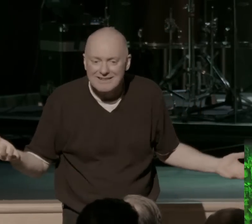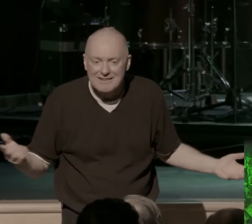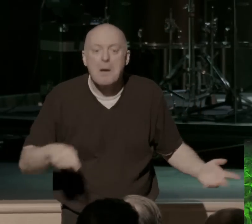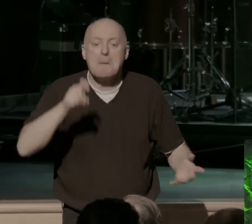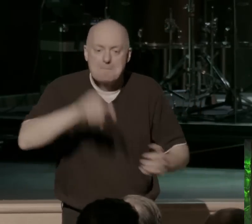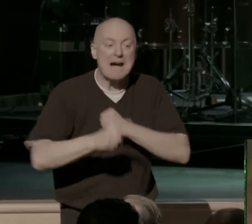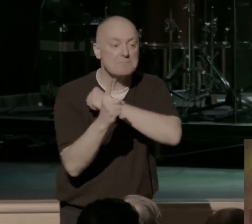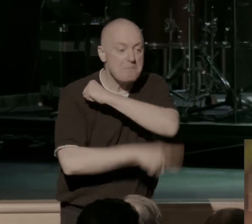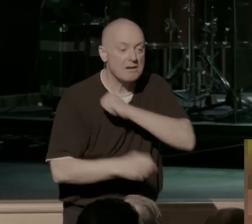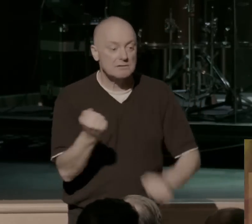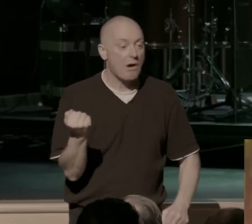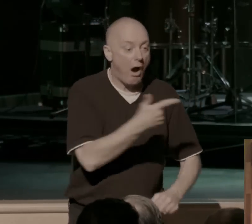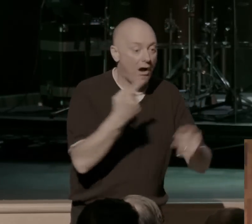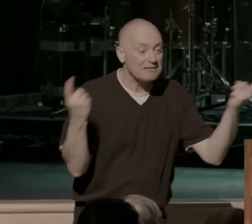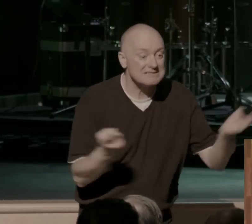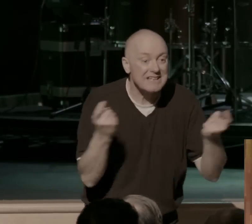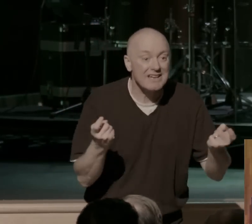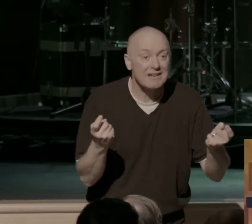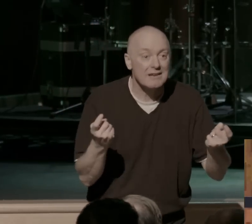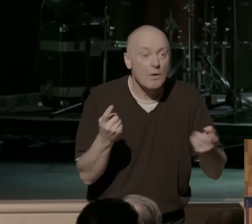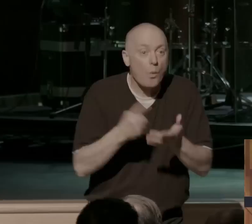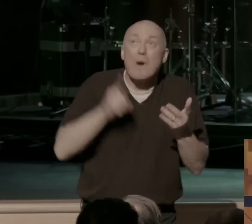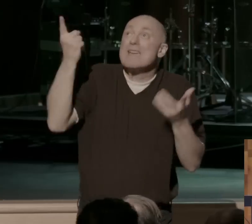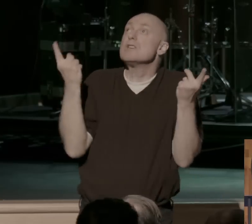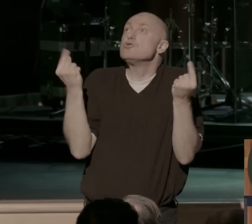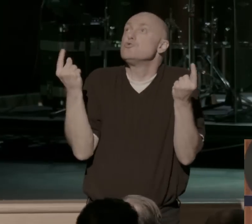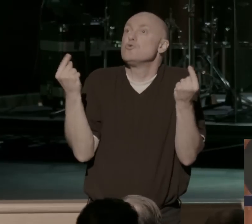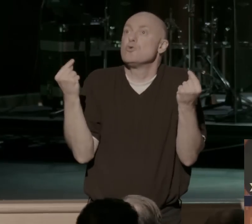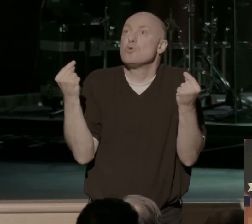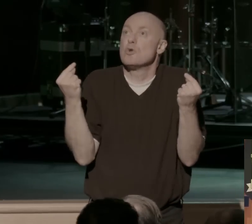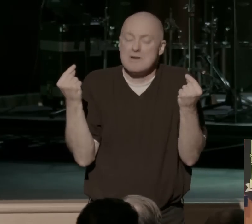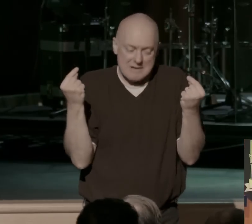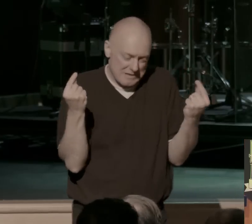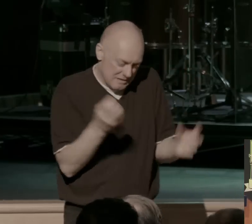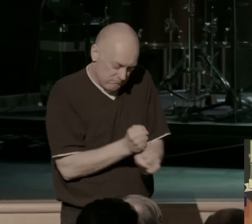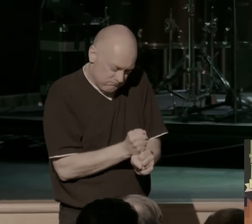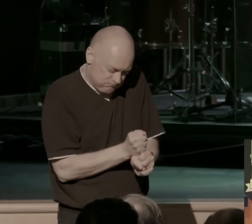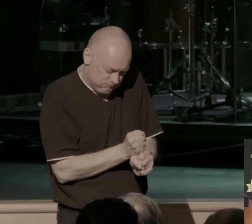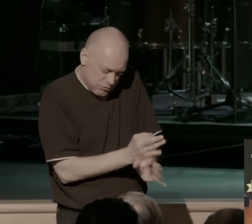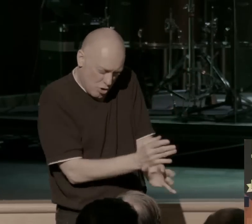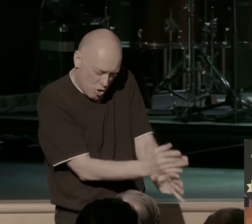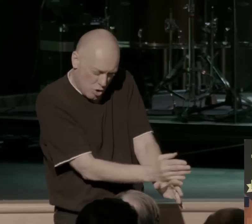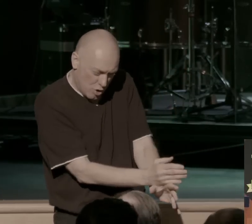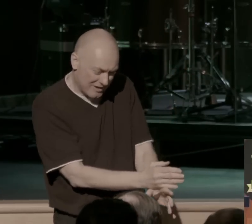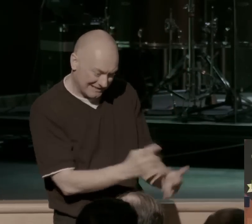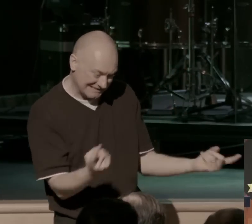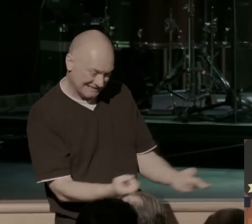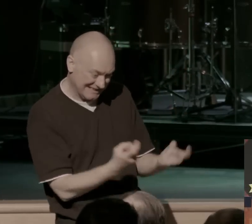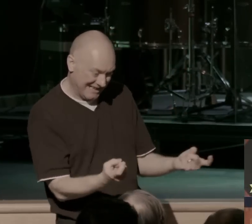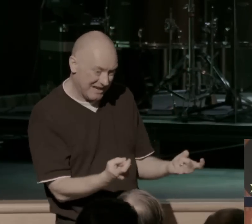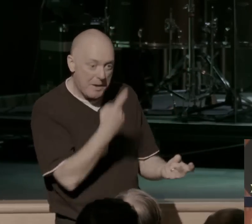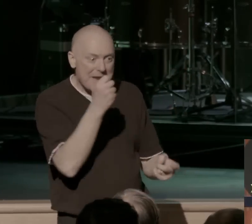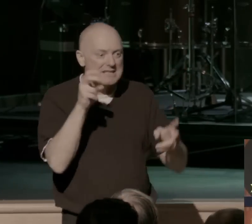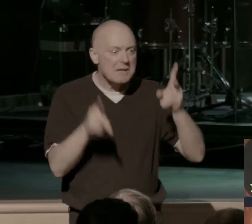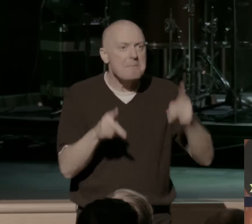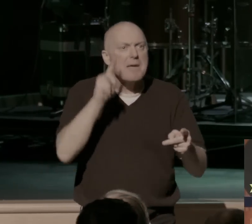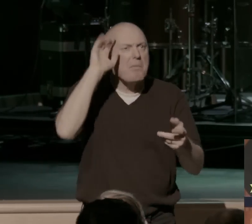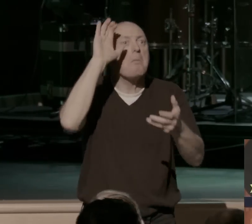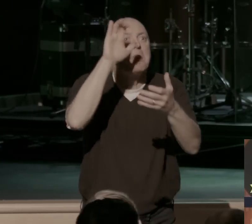it's found. And so what does he do? He pours out his wrath. There is payment on sin. Because these people believed in the sacrifice of